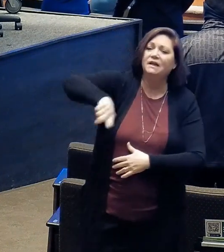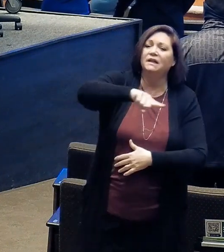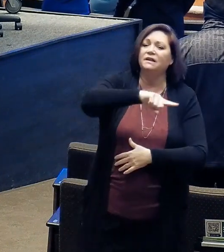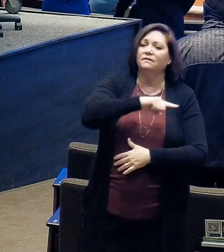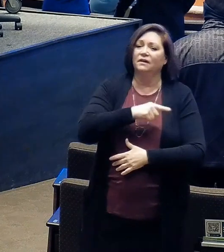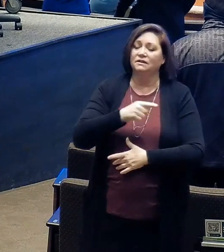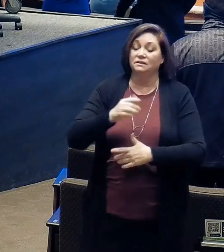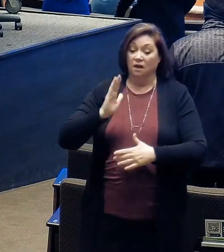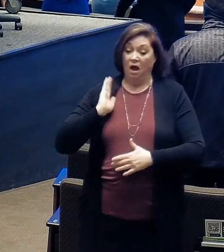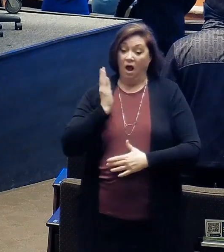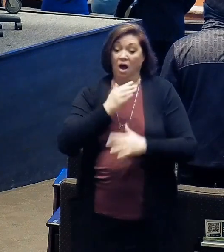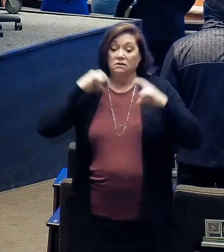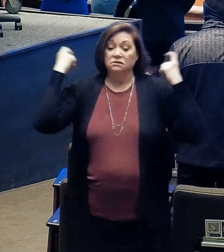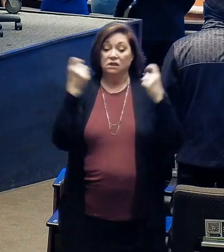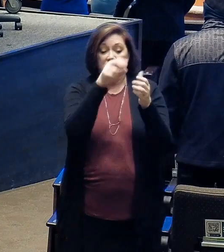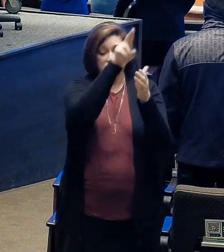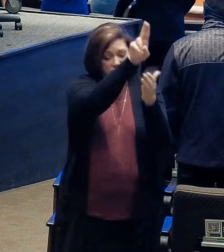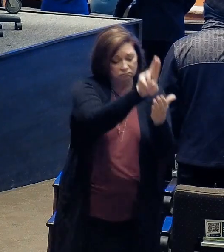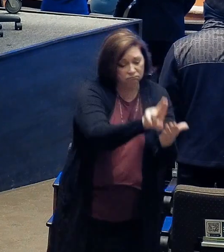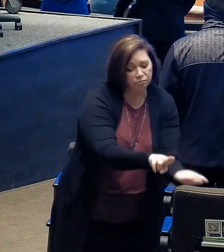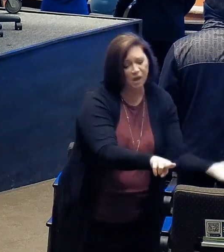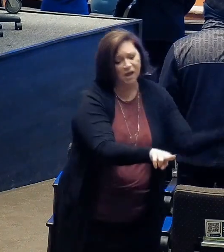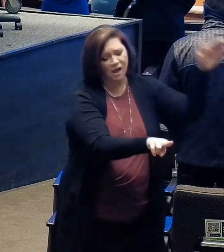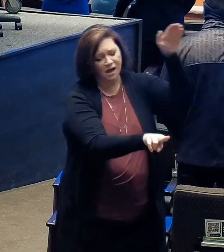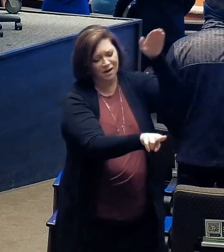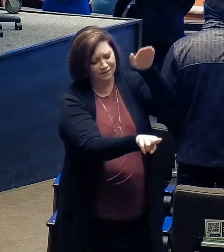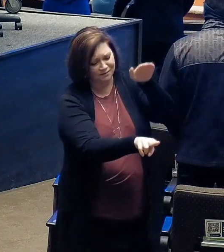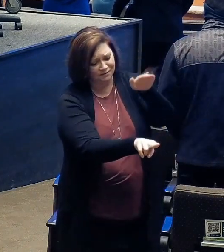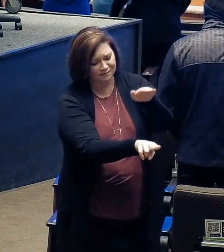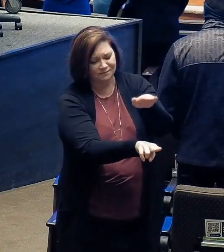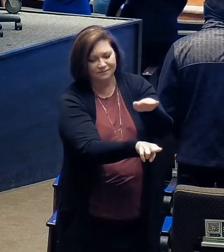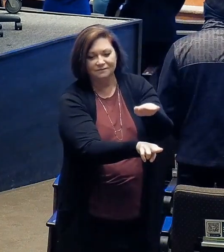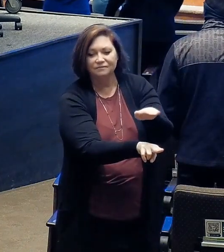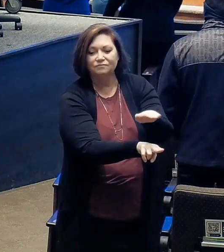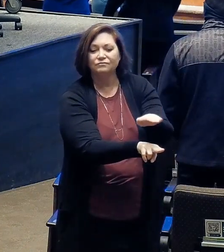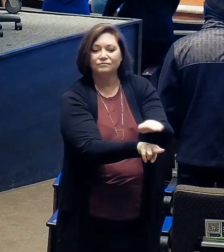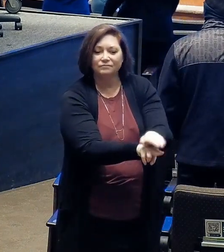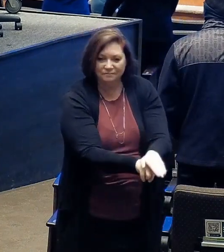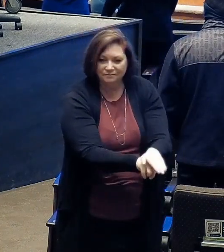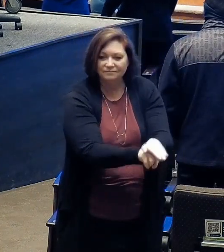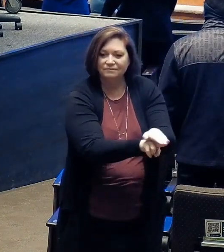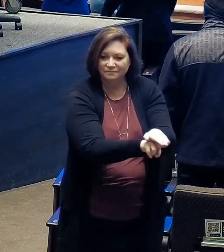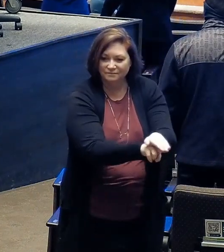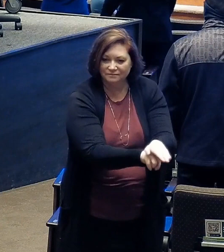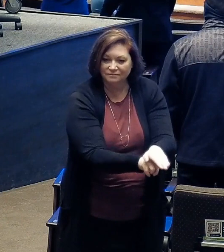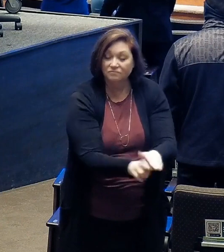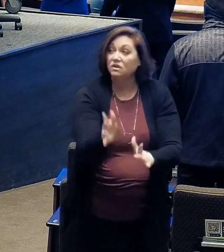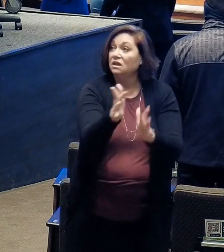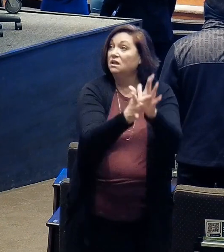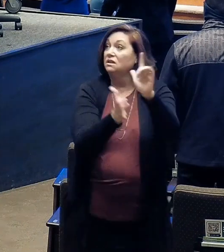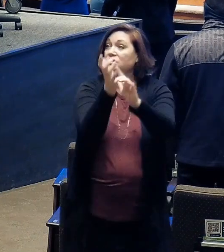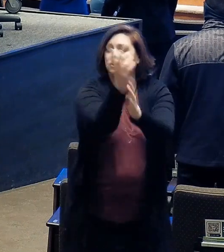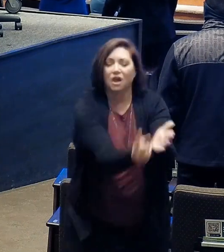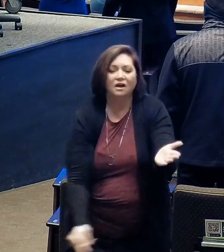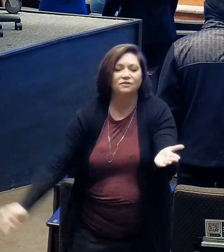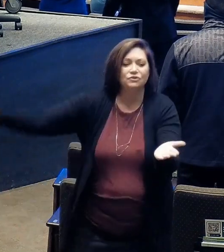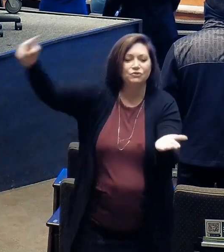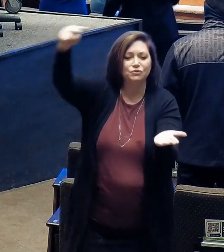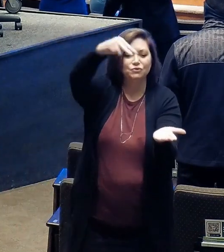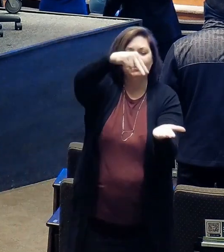he carried my sins far away. Rising he justified